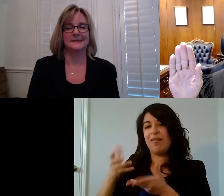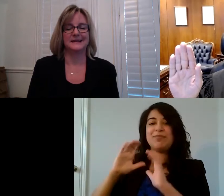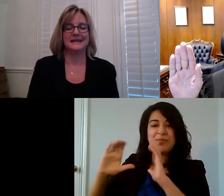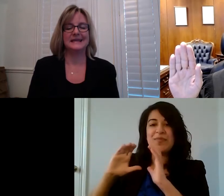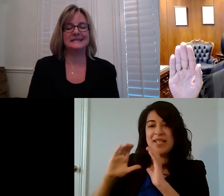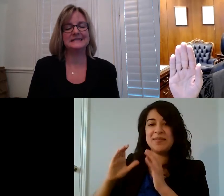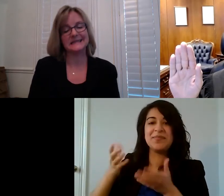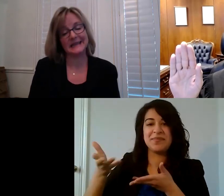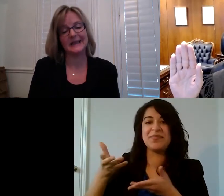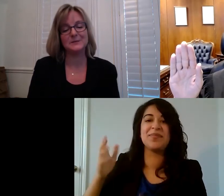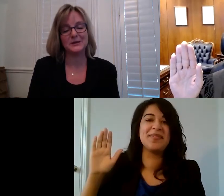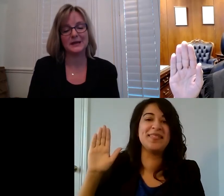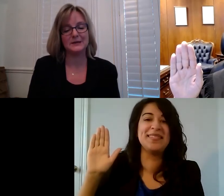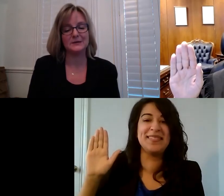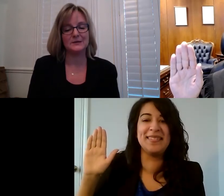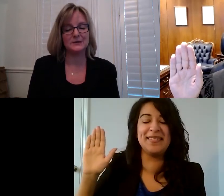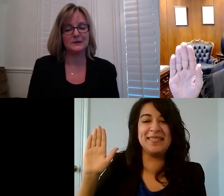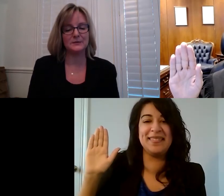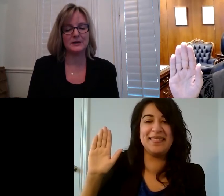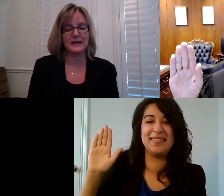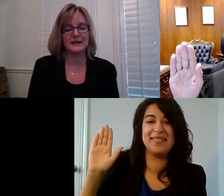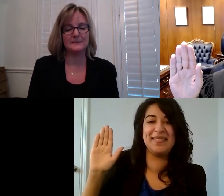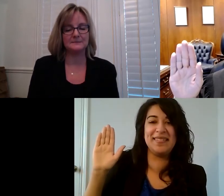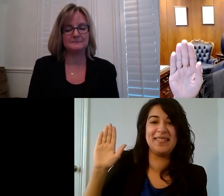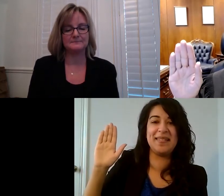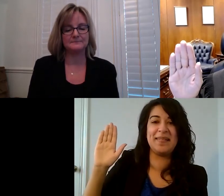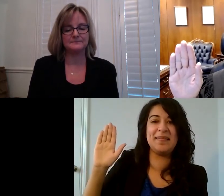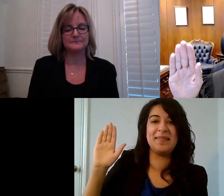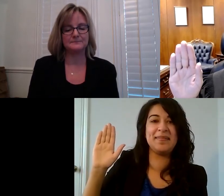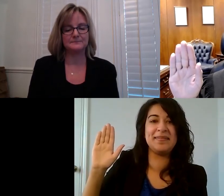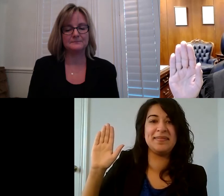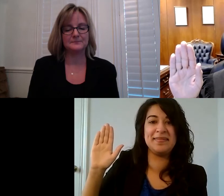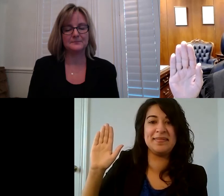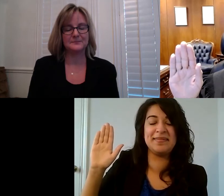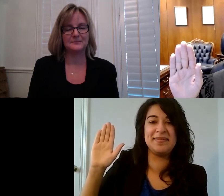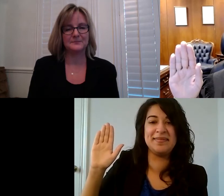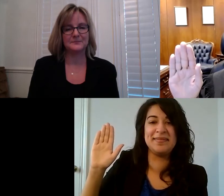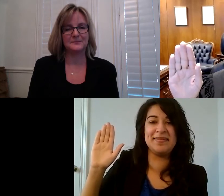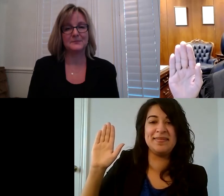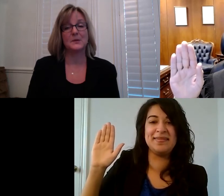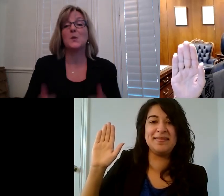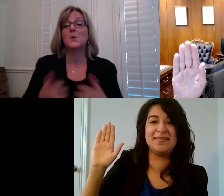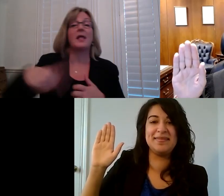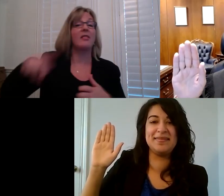in dealing and commune and communicating with the court and all parties